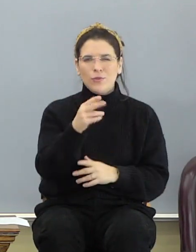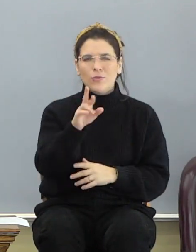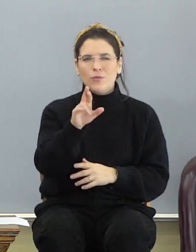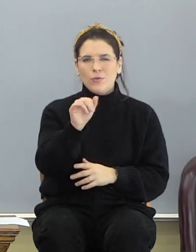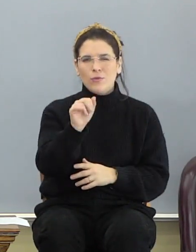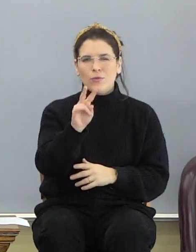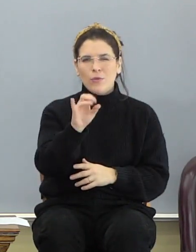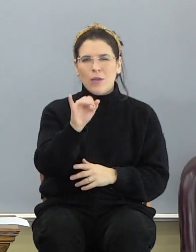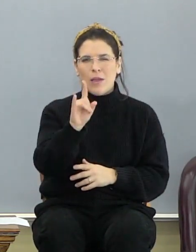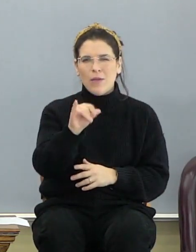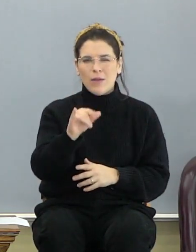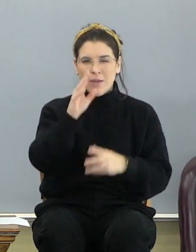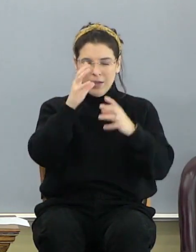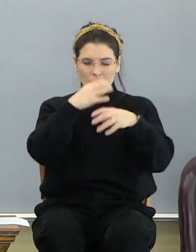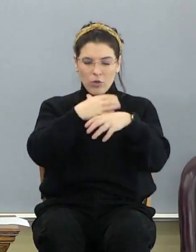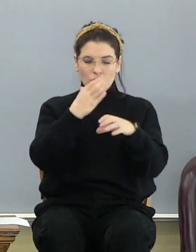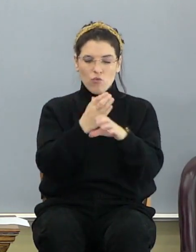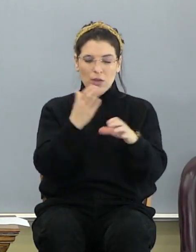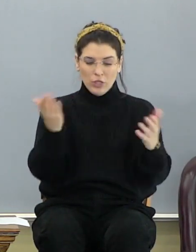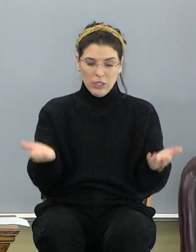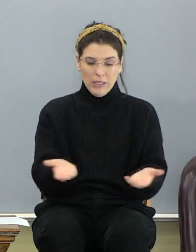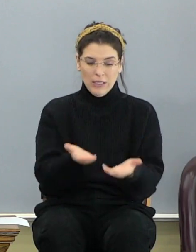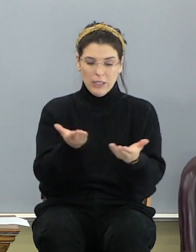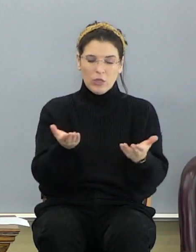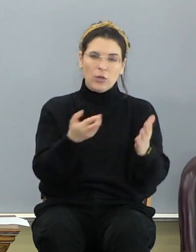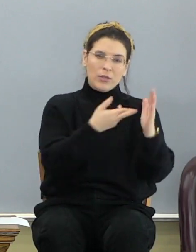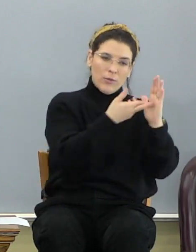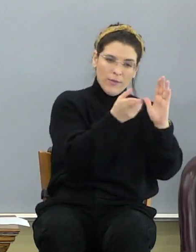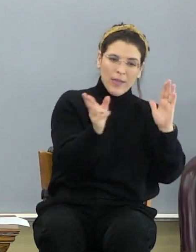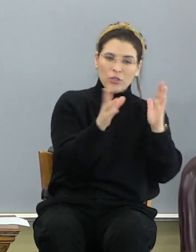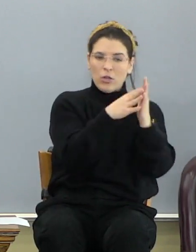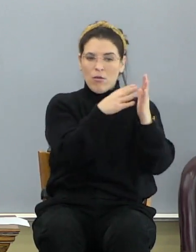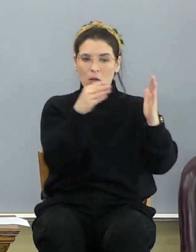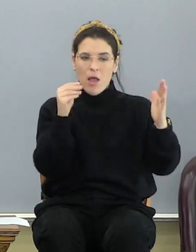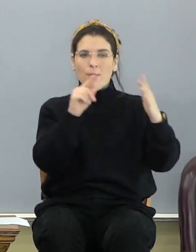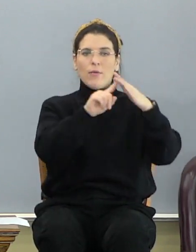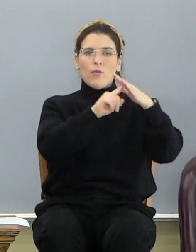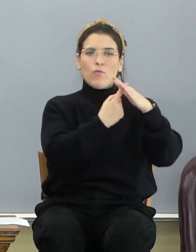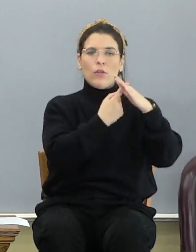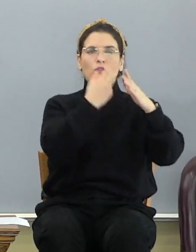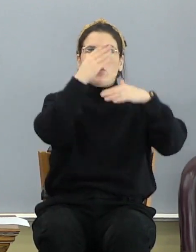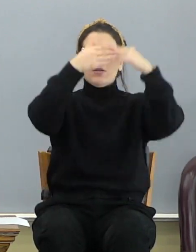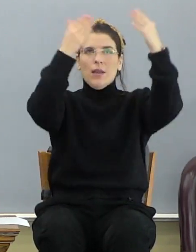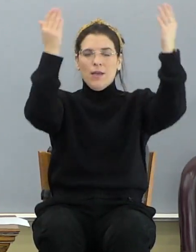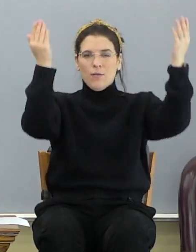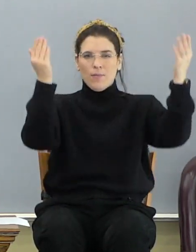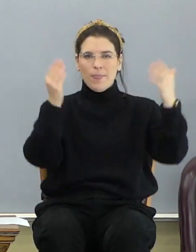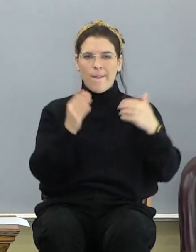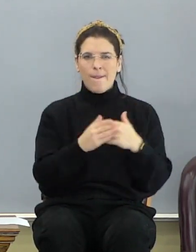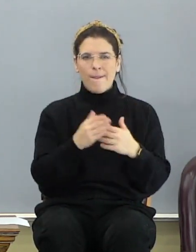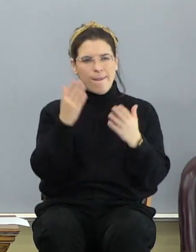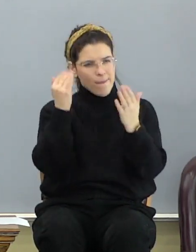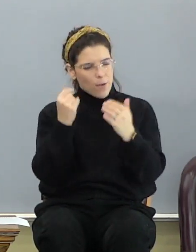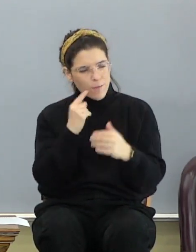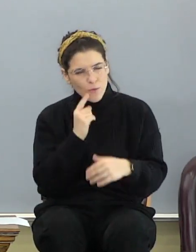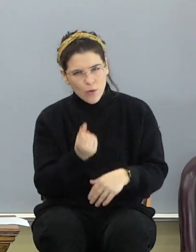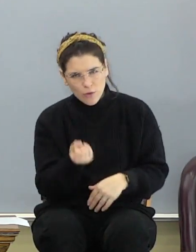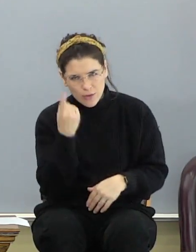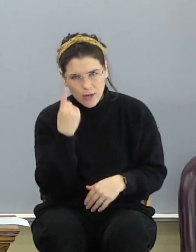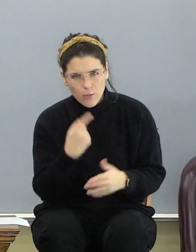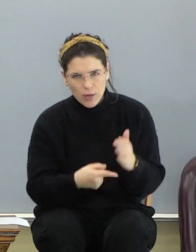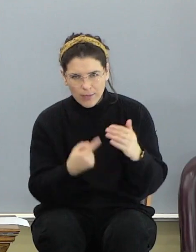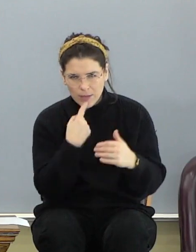creation you have here is a reflection of the original up there. I hope you're getting what I'm saying to you.